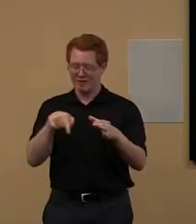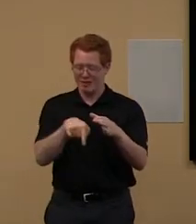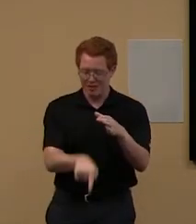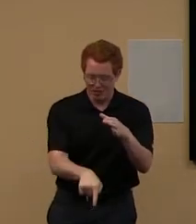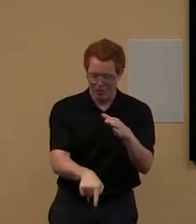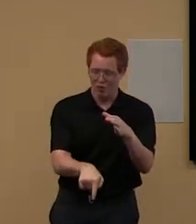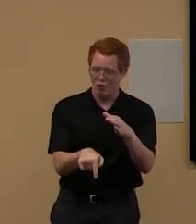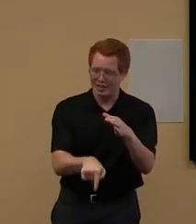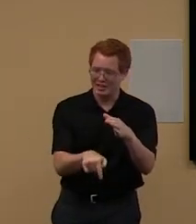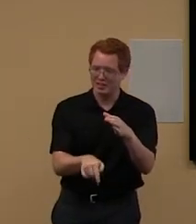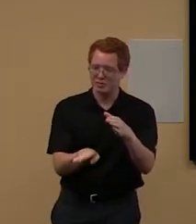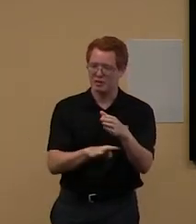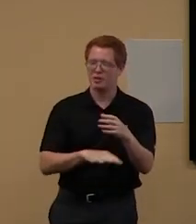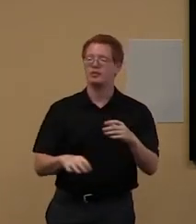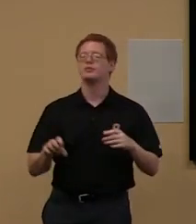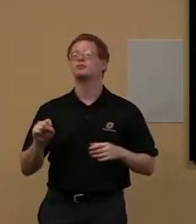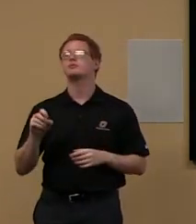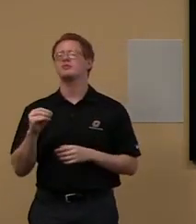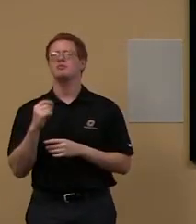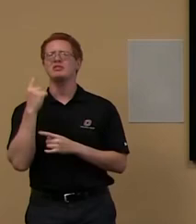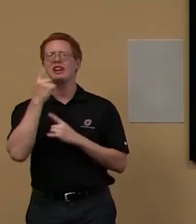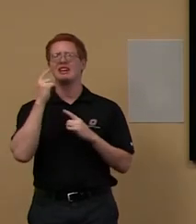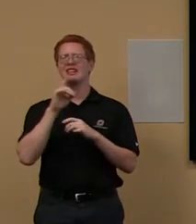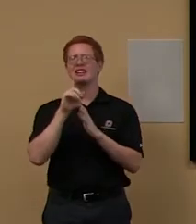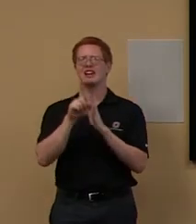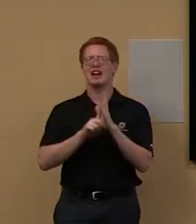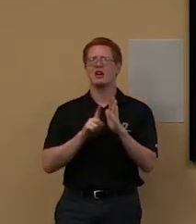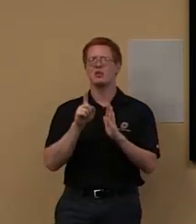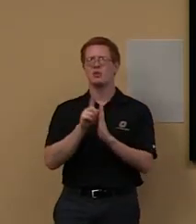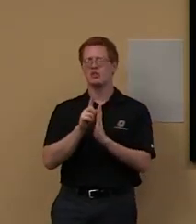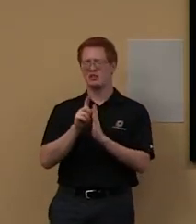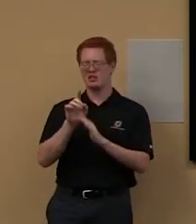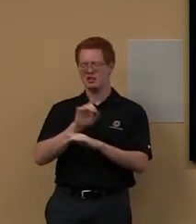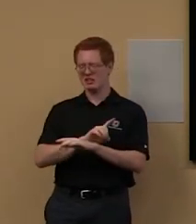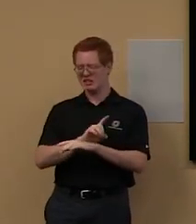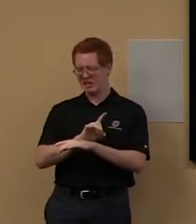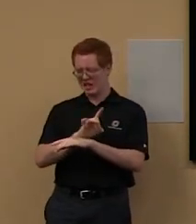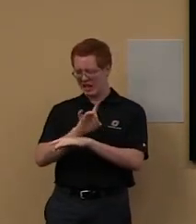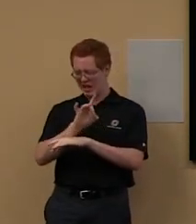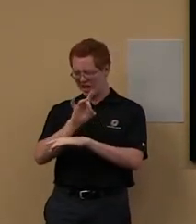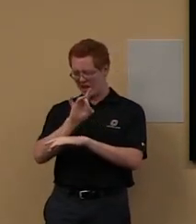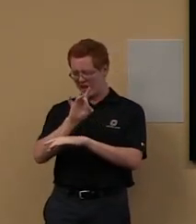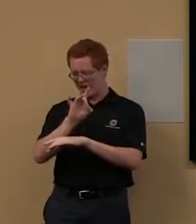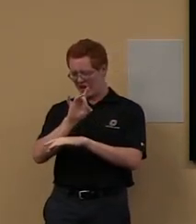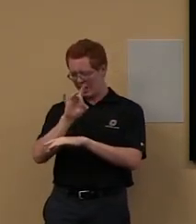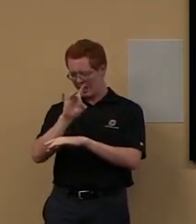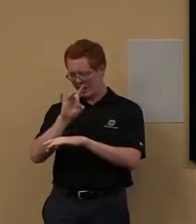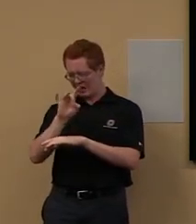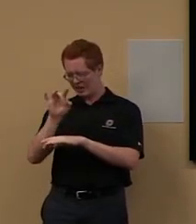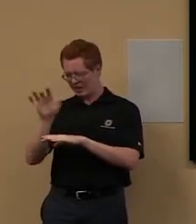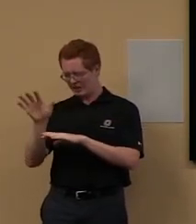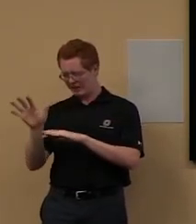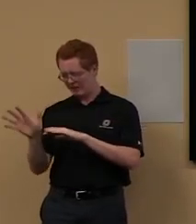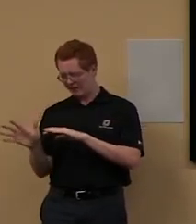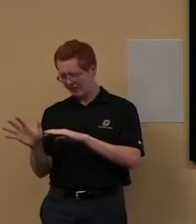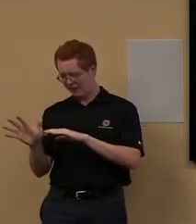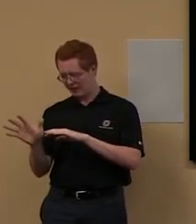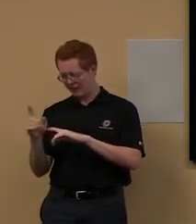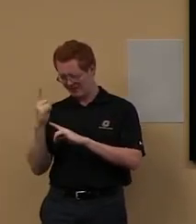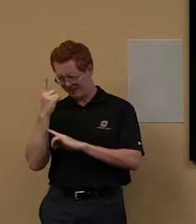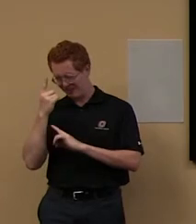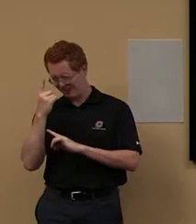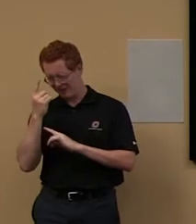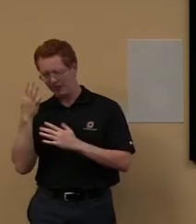um, are, I think they're eight to five, um, Monday through Friday. Um, so, um, yeah, just work directly with them.